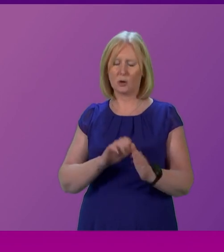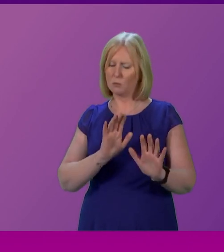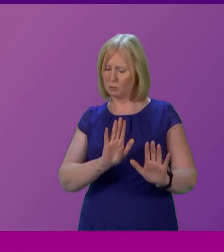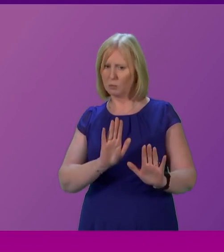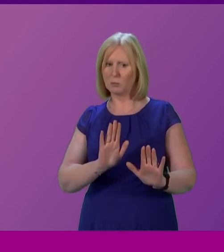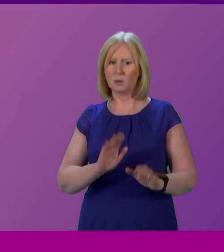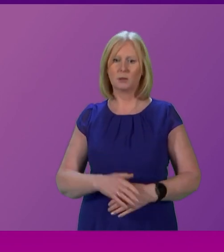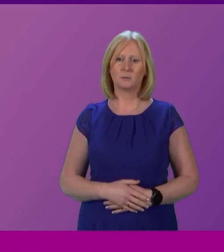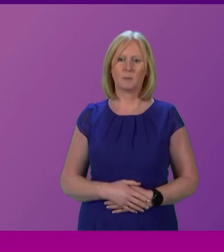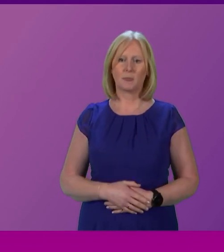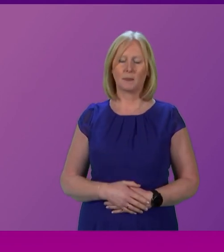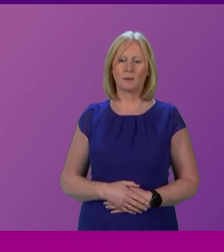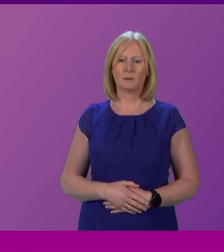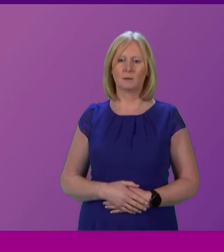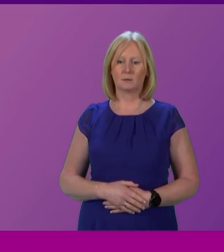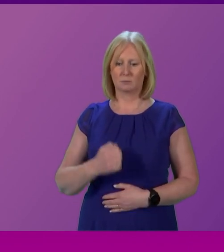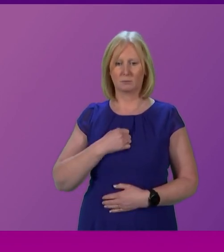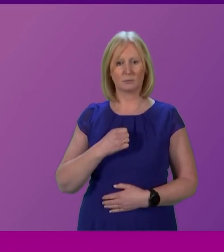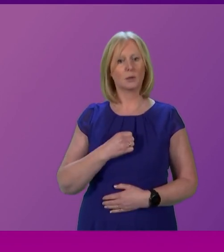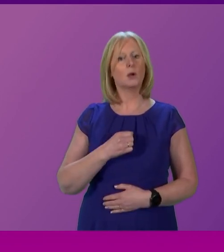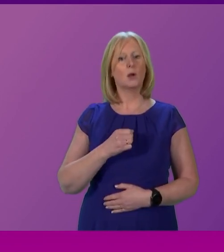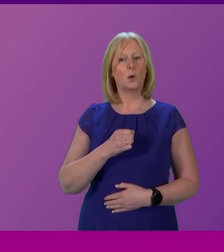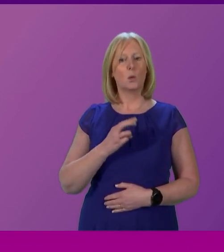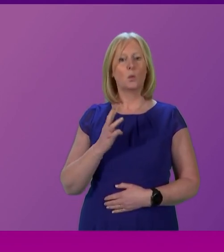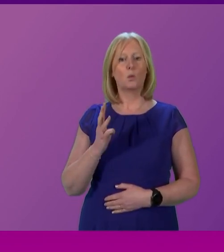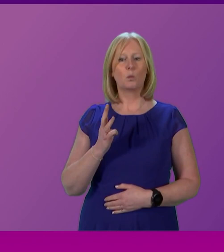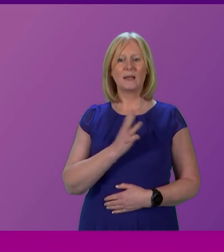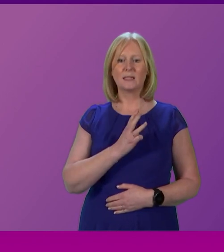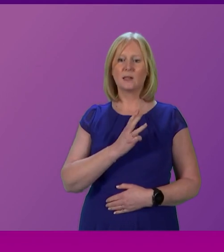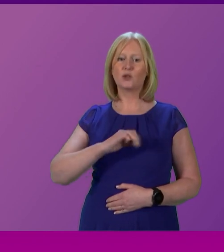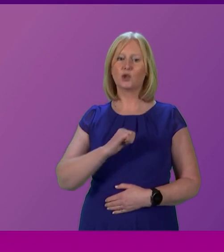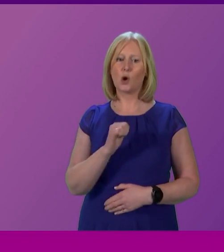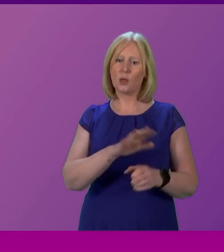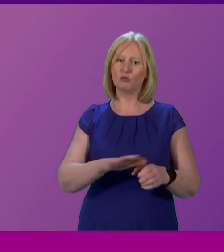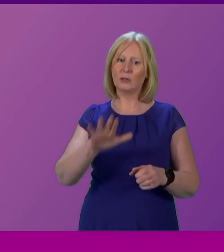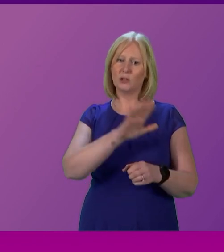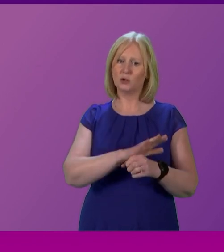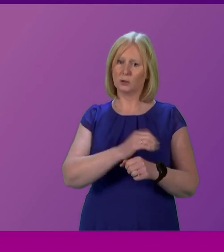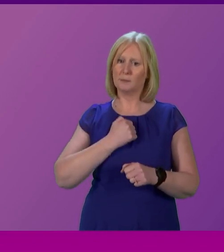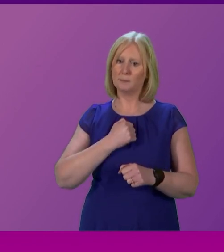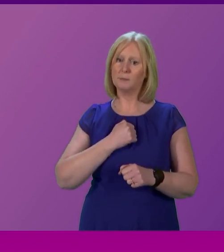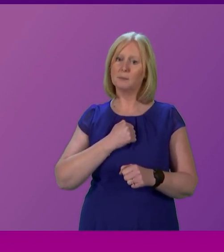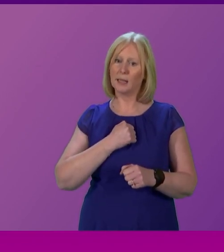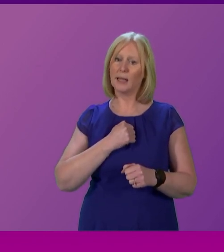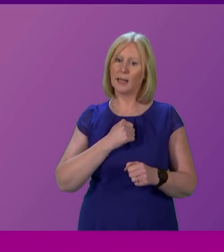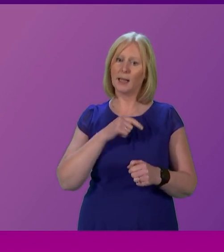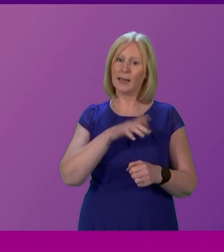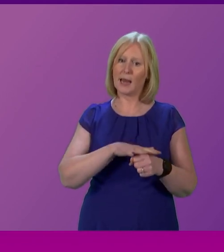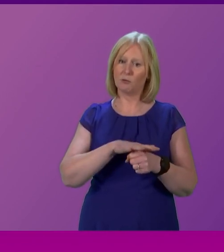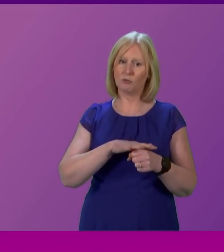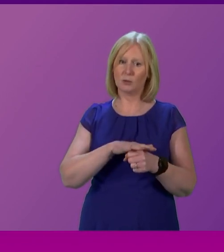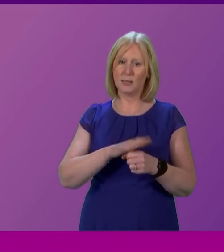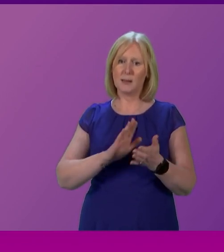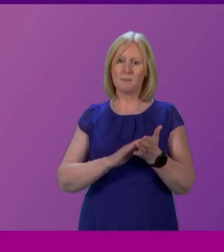second, I will in a second, it was even worse in my West of Scotland region where my Eastwood seat sits. Because there, there Mr Greer,